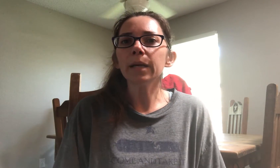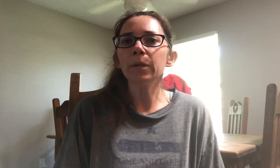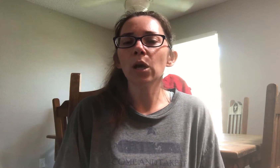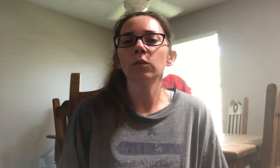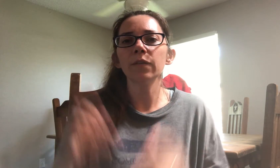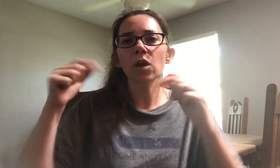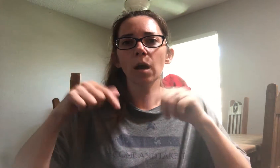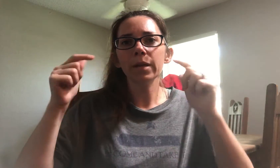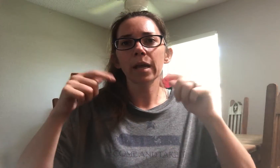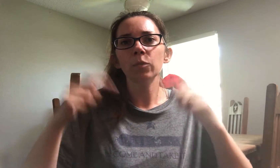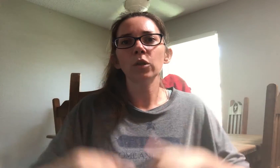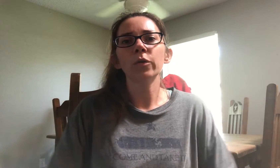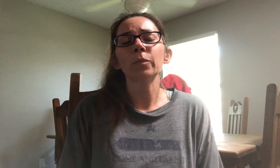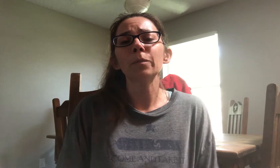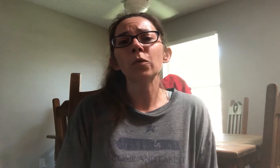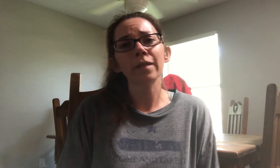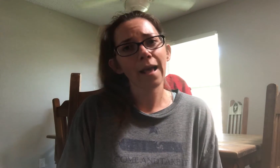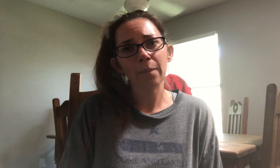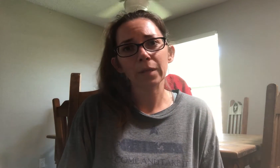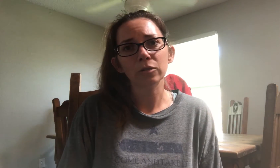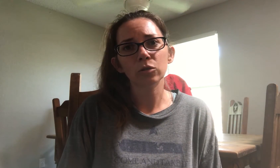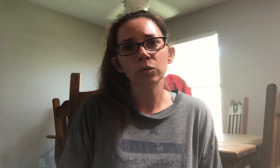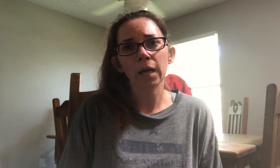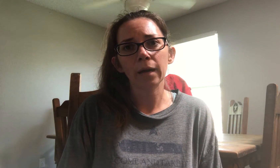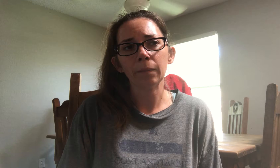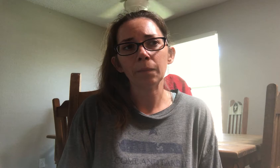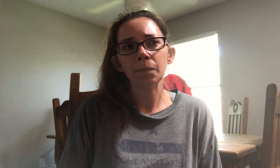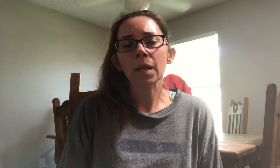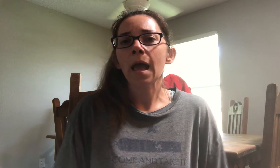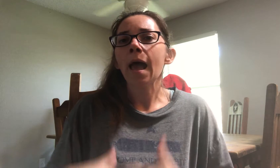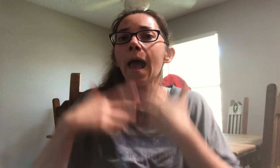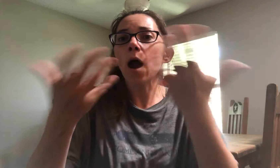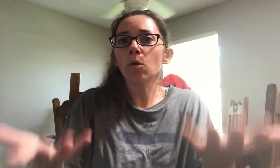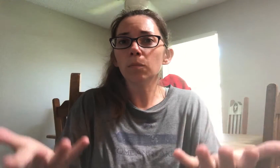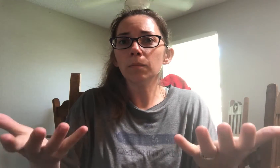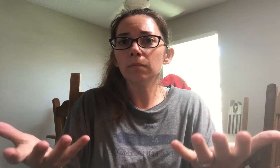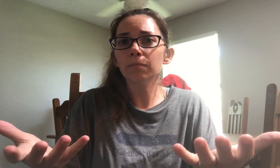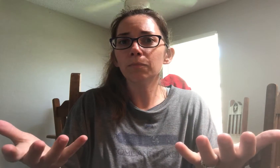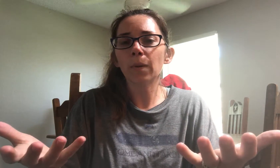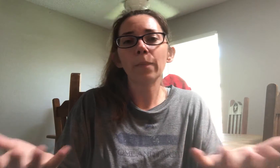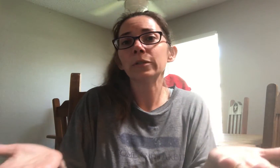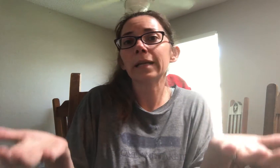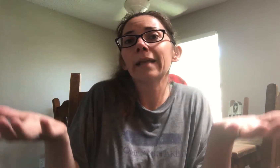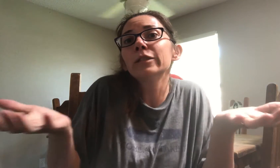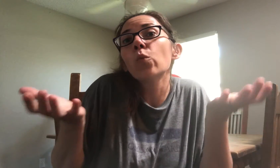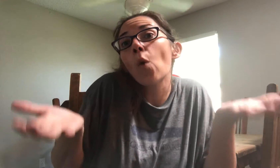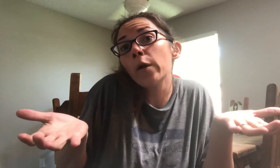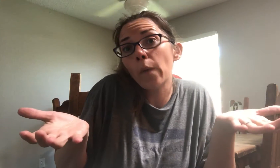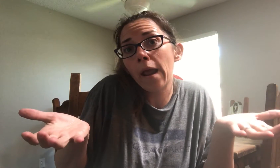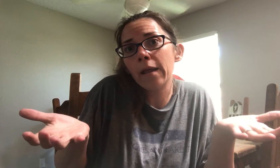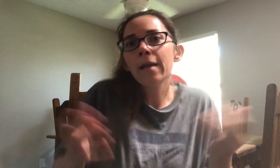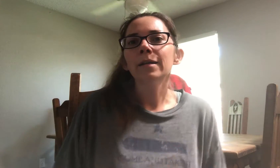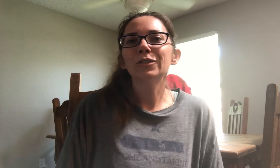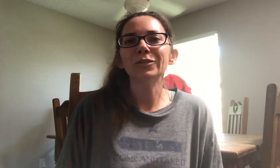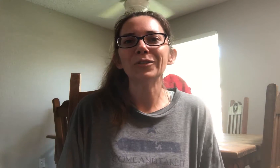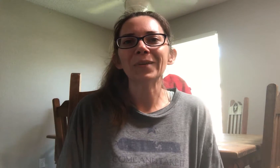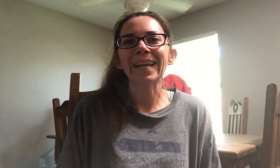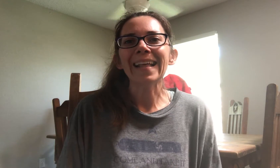let me know. Leave a comment down below and I'll be more than happy to, um, help present at least one way to do it.